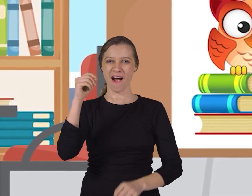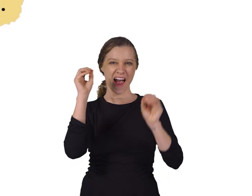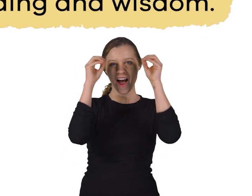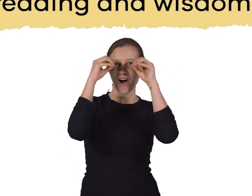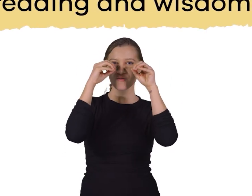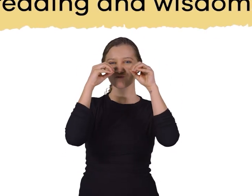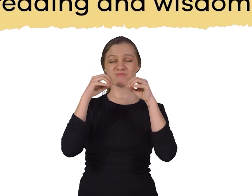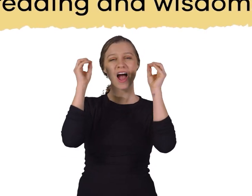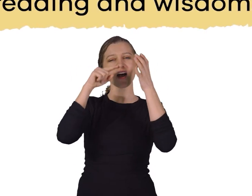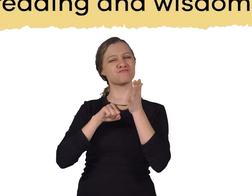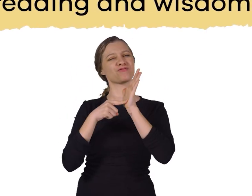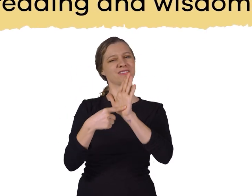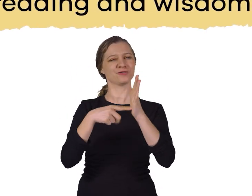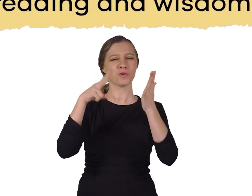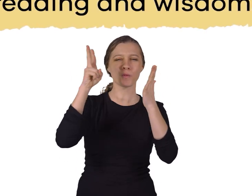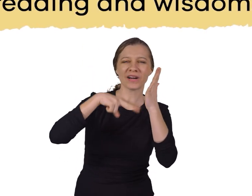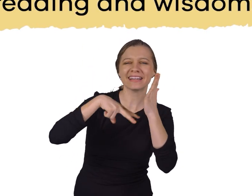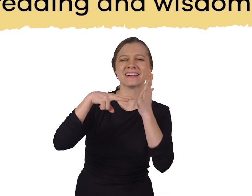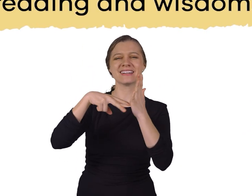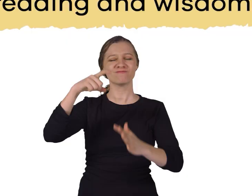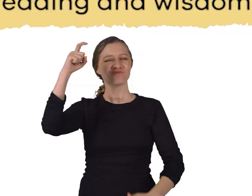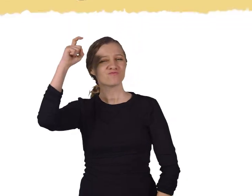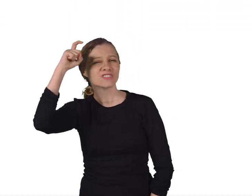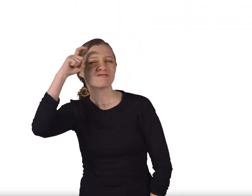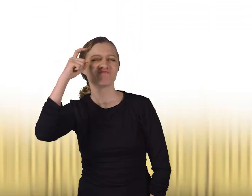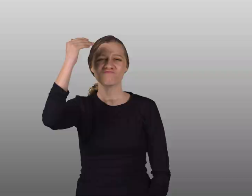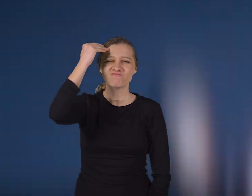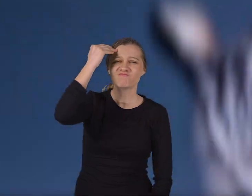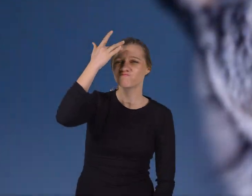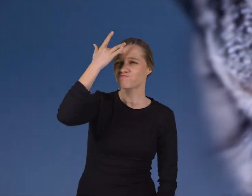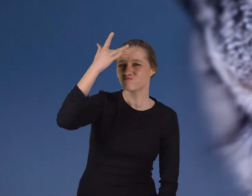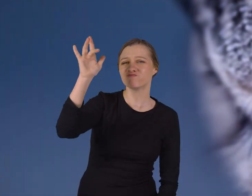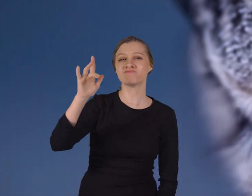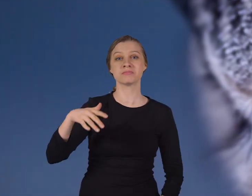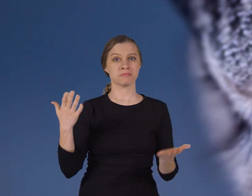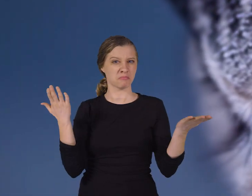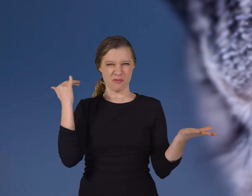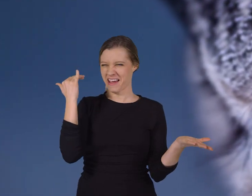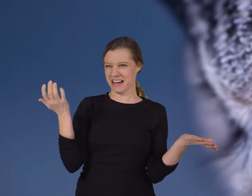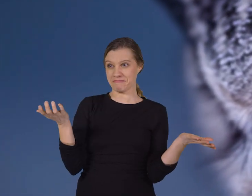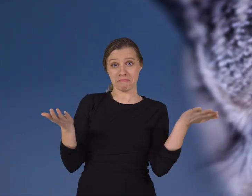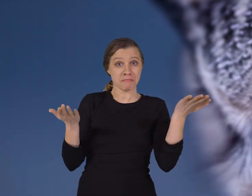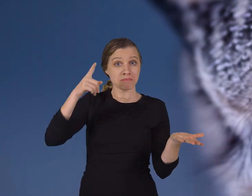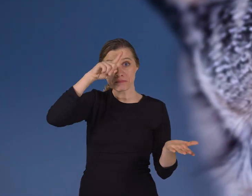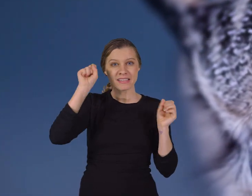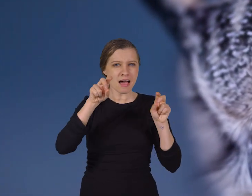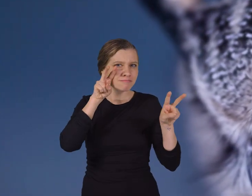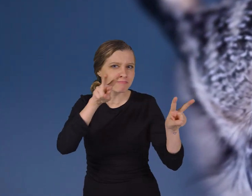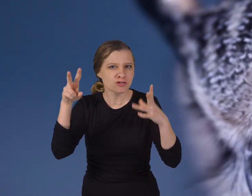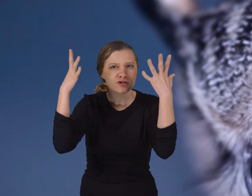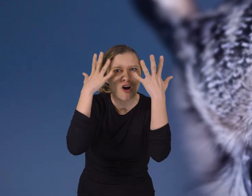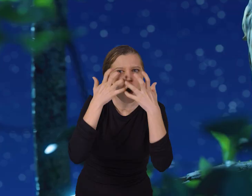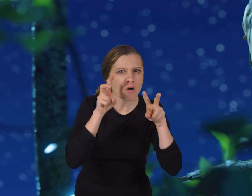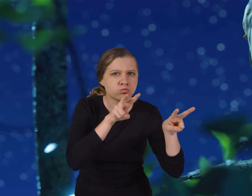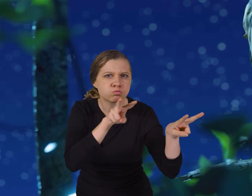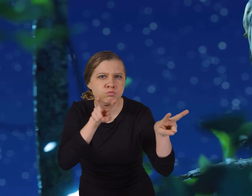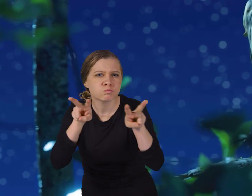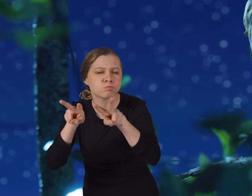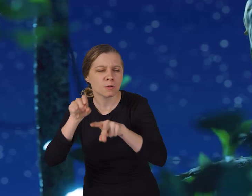Owls represent reading and wisdom. This might be because they can see in the dark, which means they can